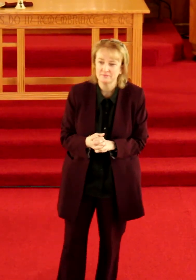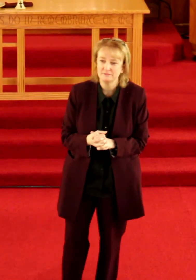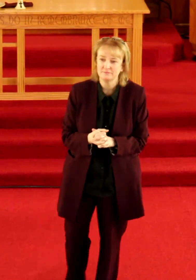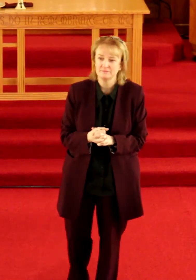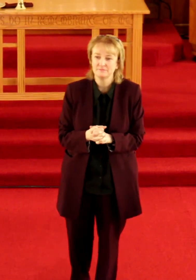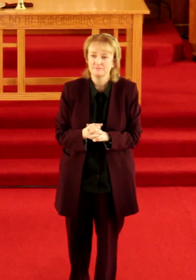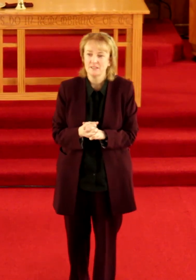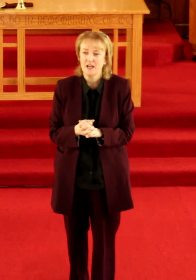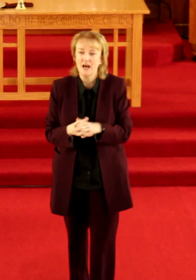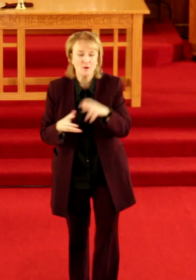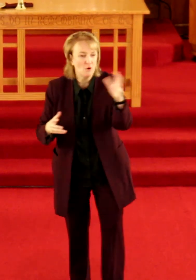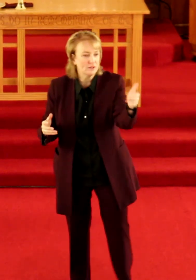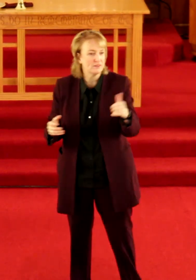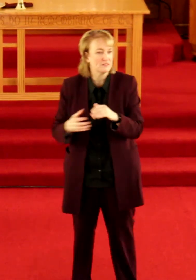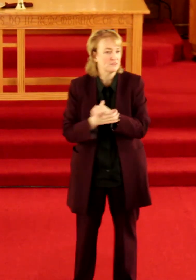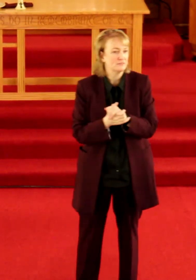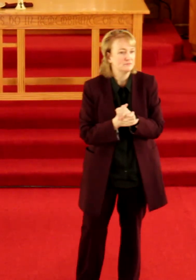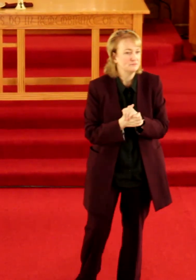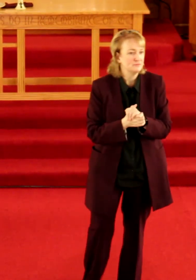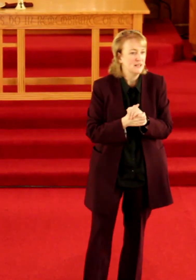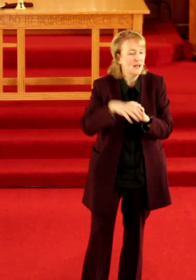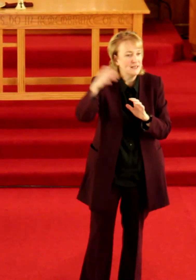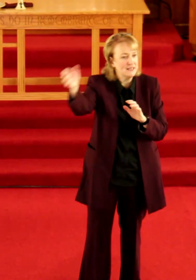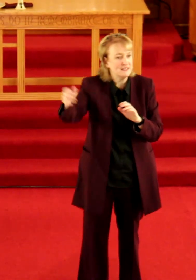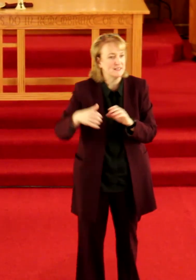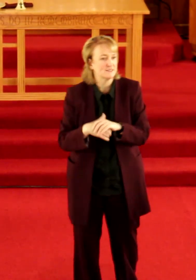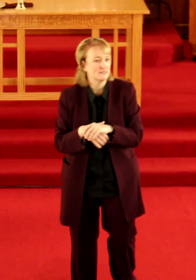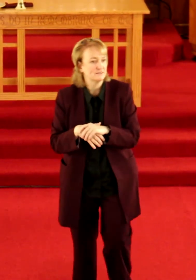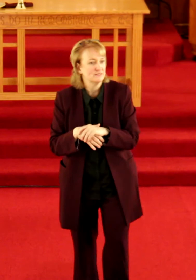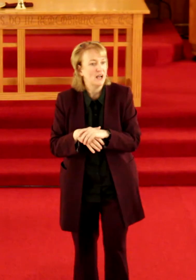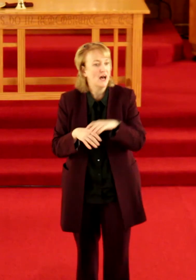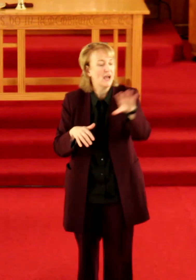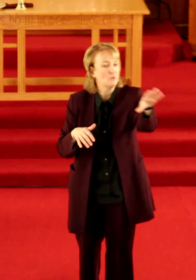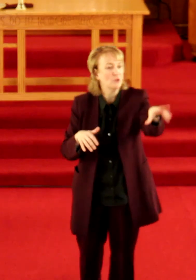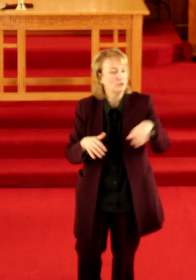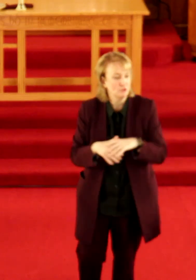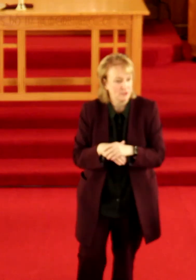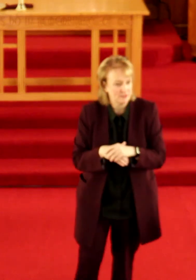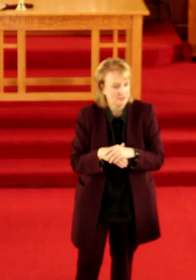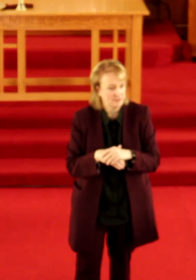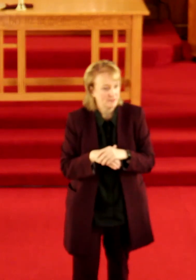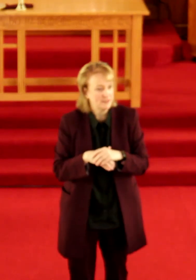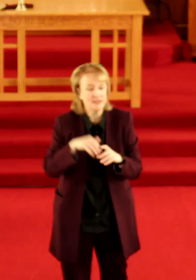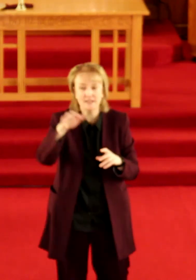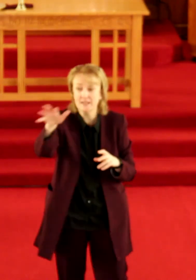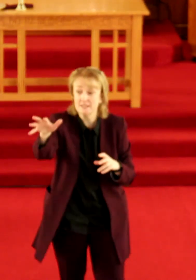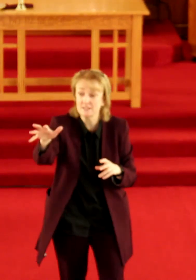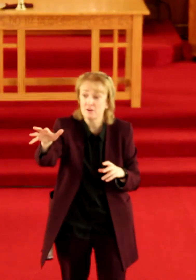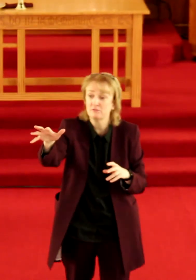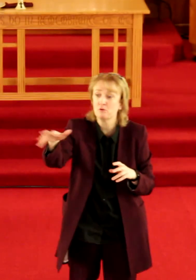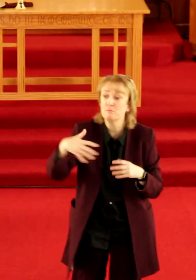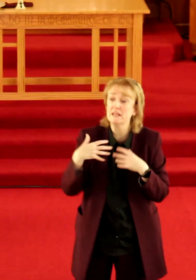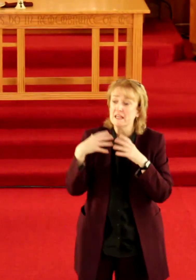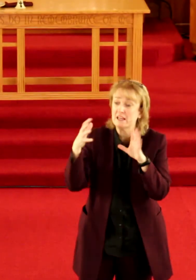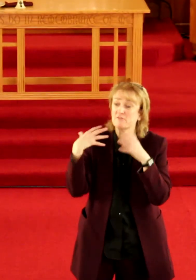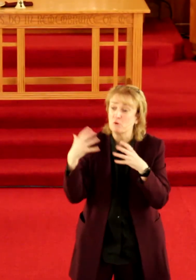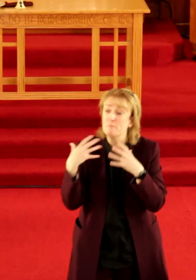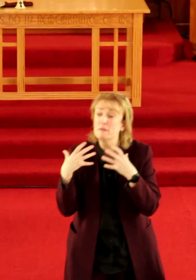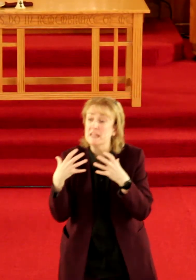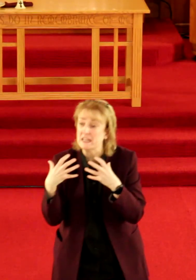I want this I need this I will do it it is for me for me